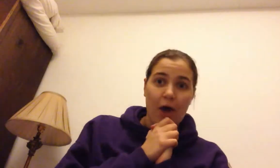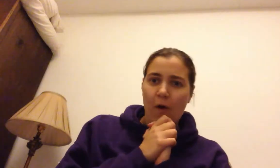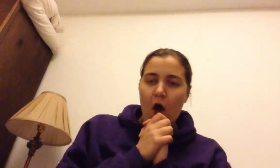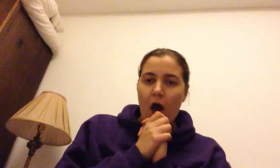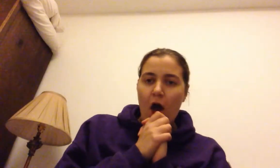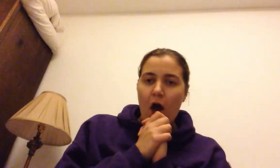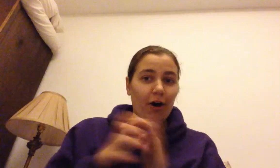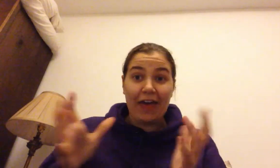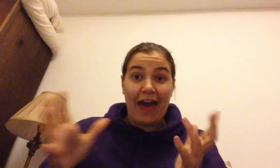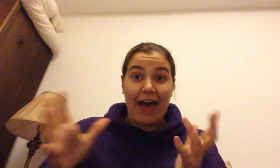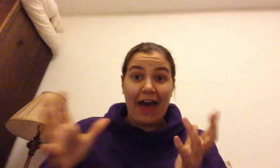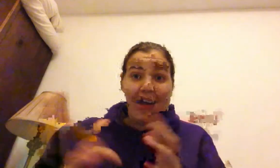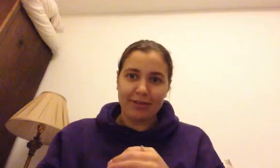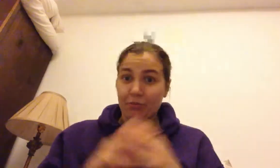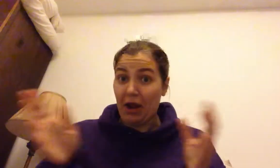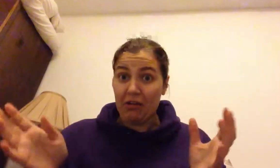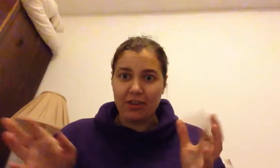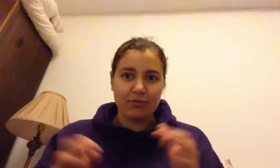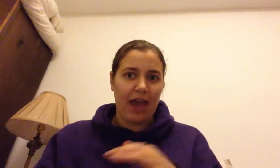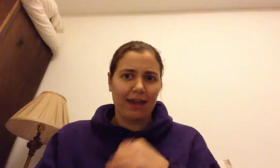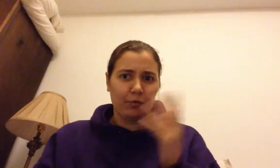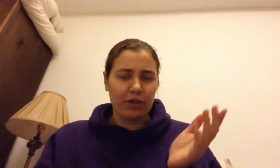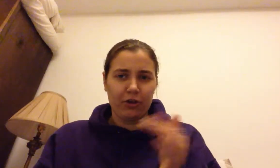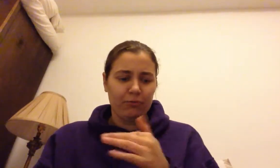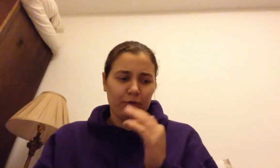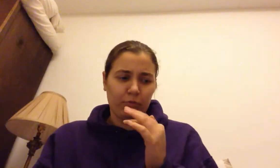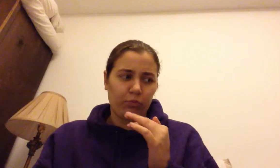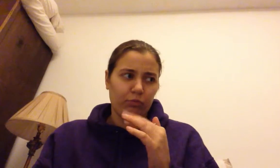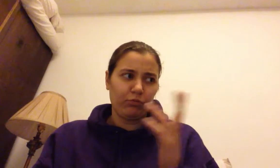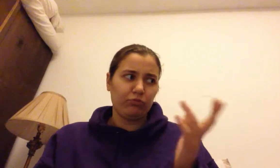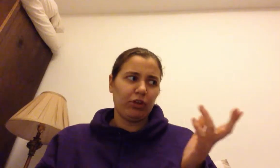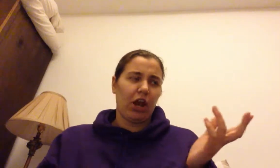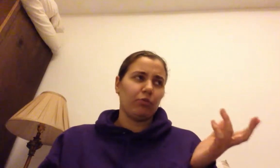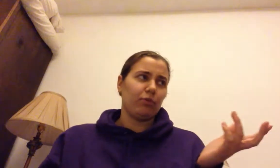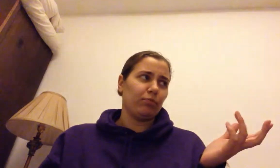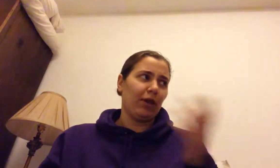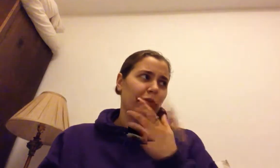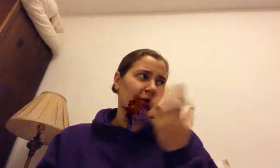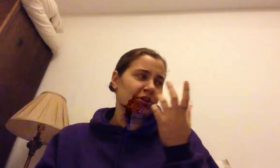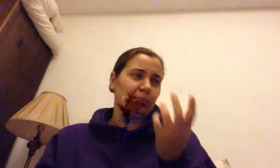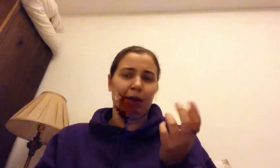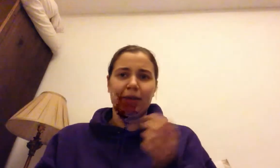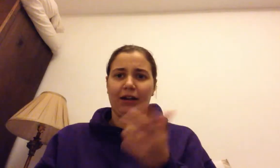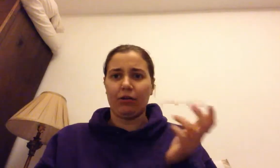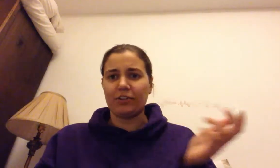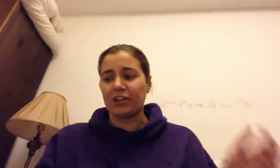all that leaves is where in the UK and whom and, you know, with which department and on which topic.